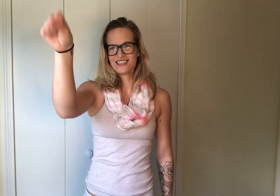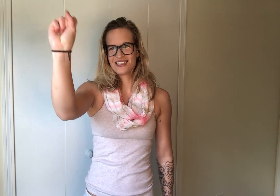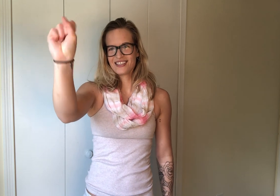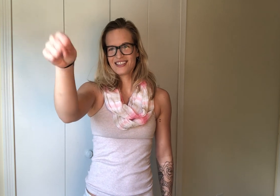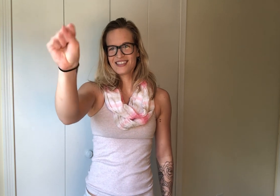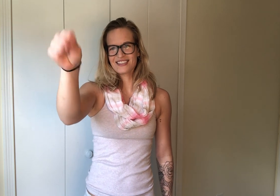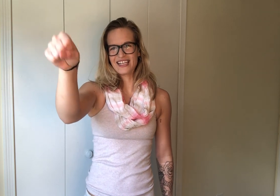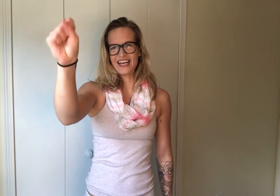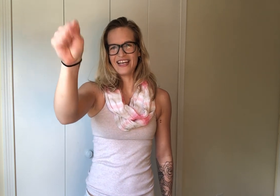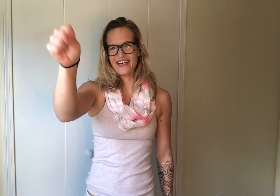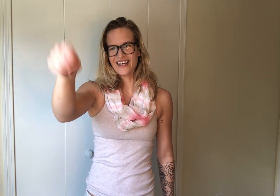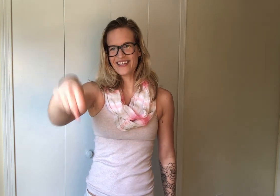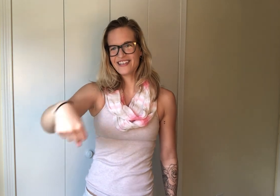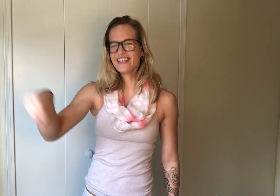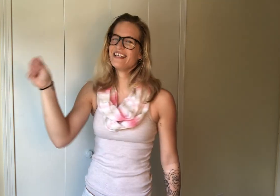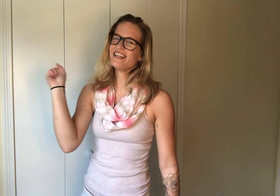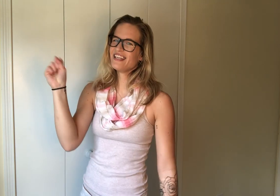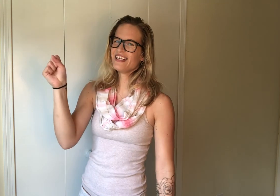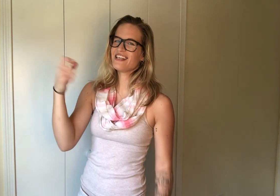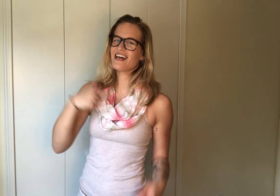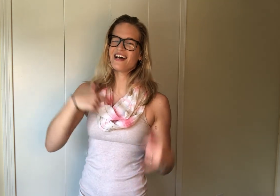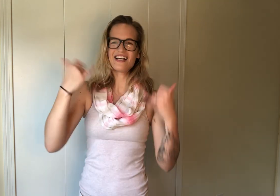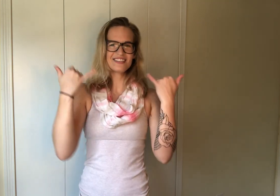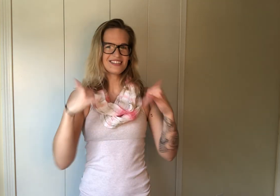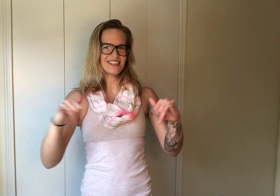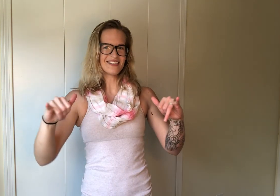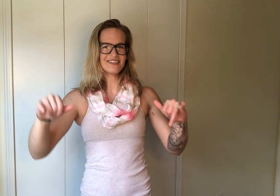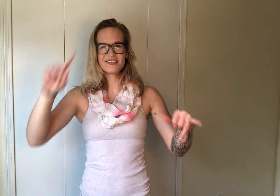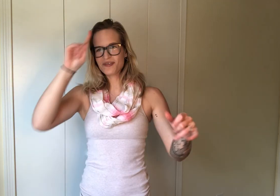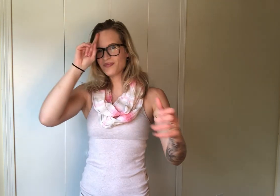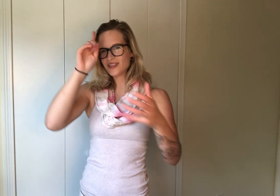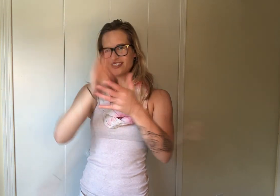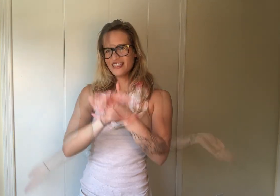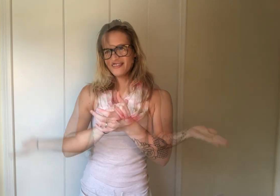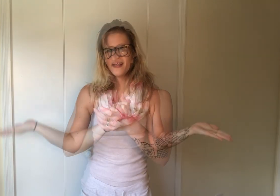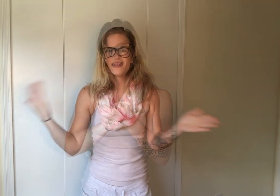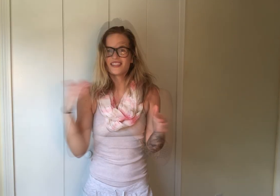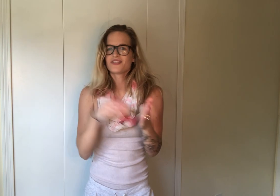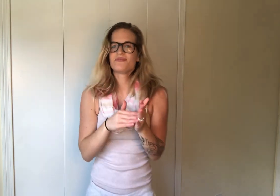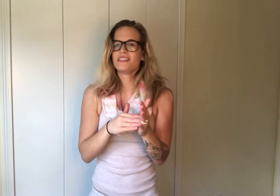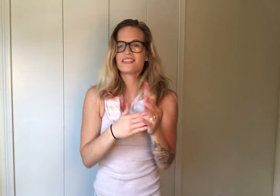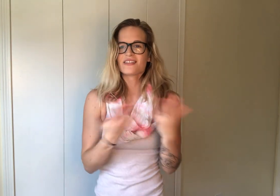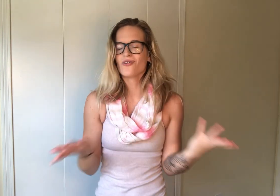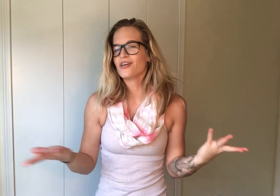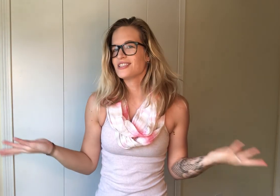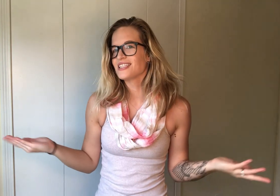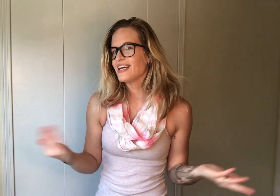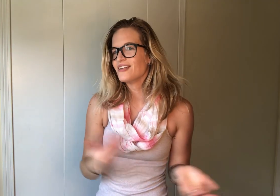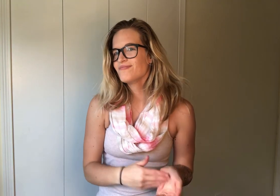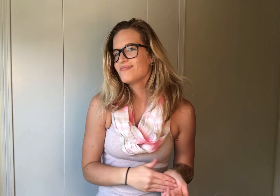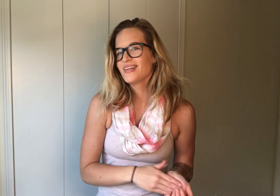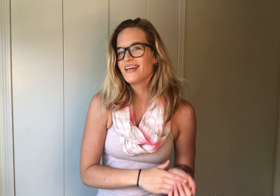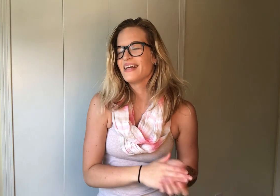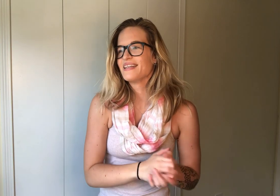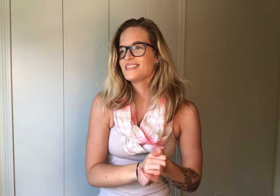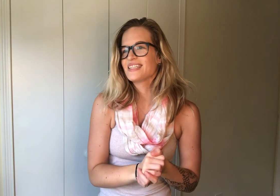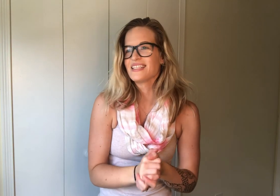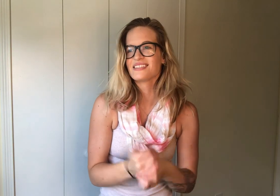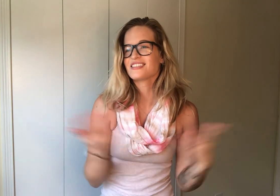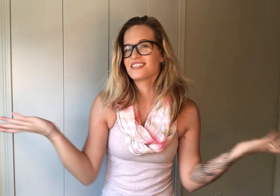it's like a head nodding, yeah, I still believe, and then it just repeats the chorus again, and that's the